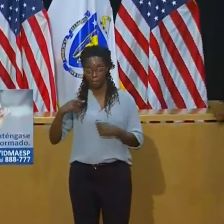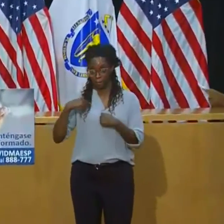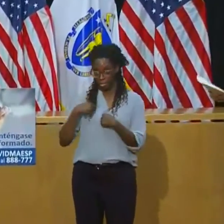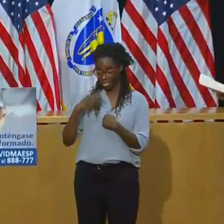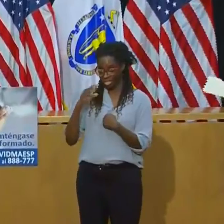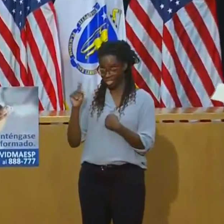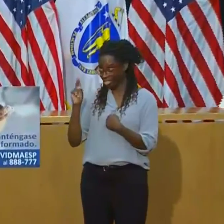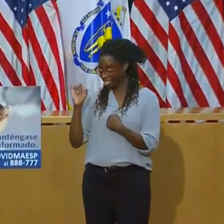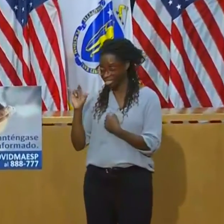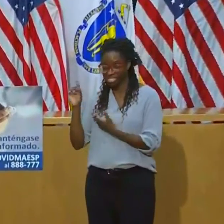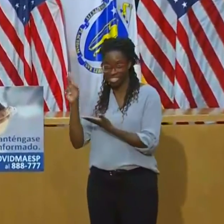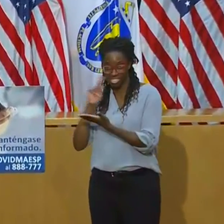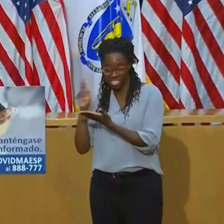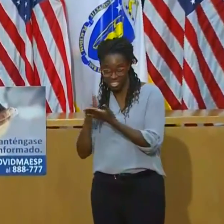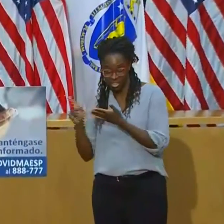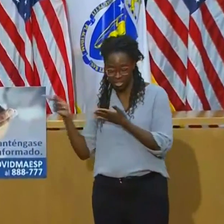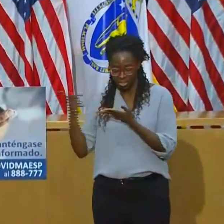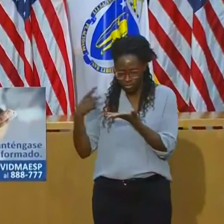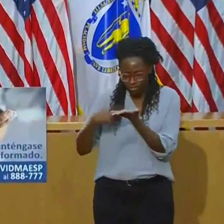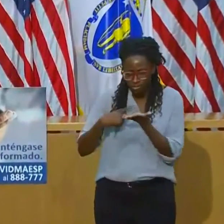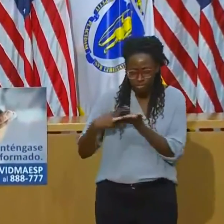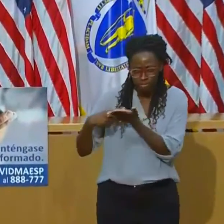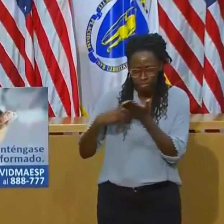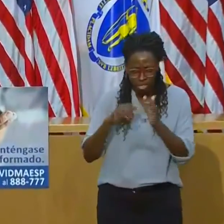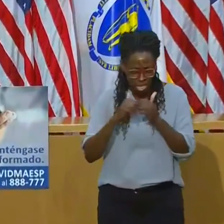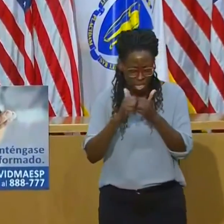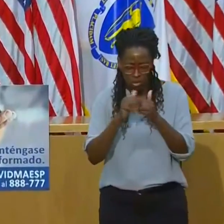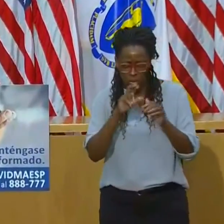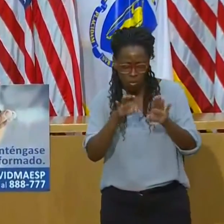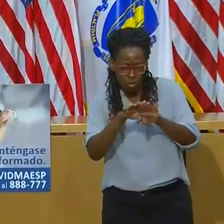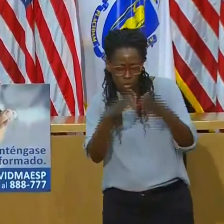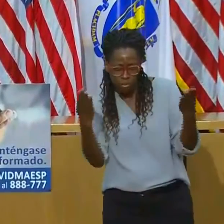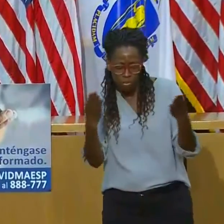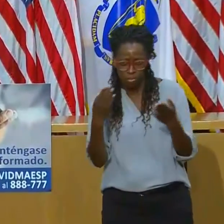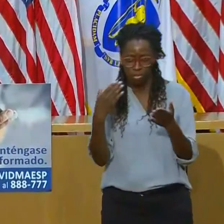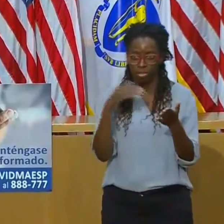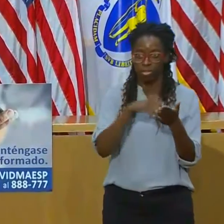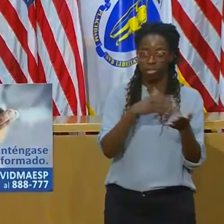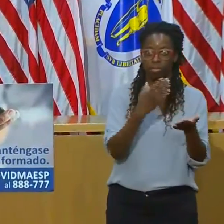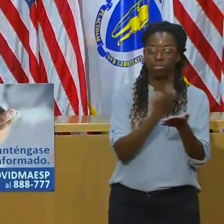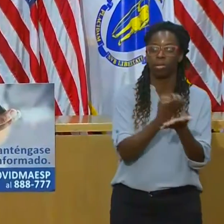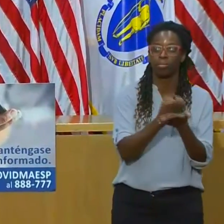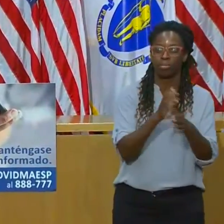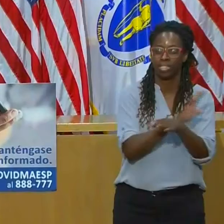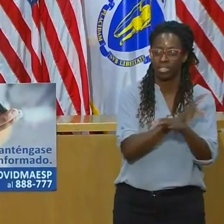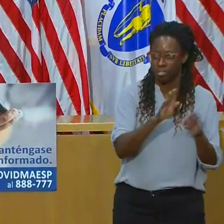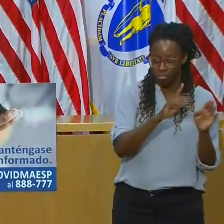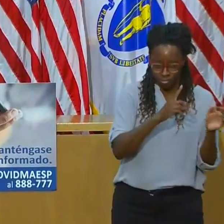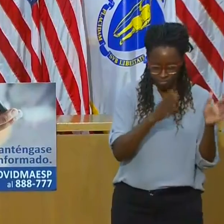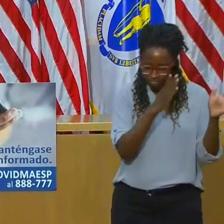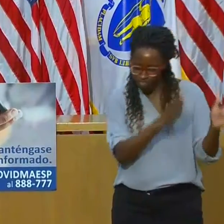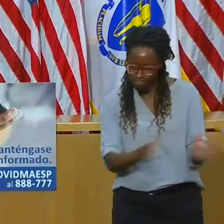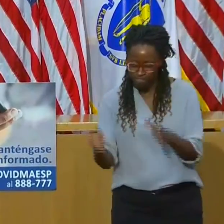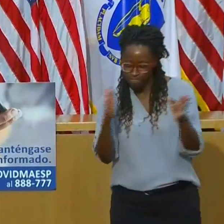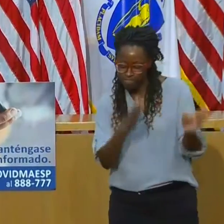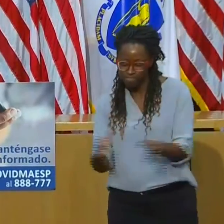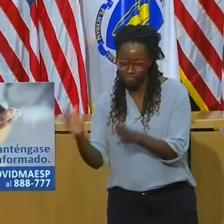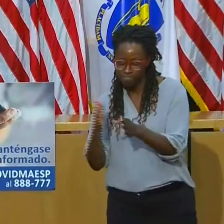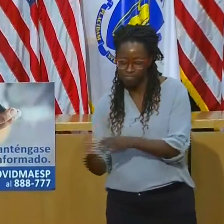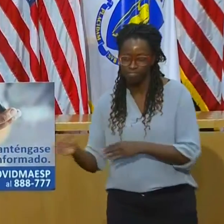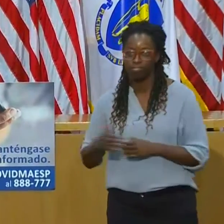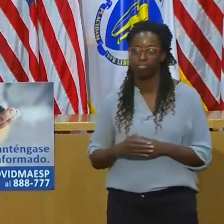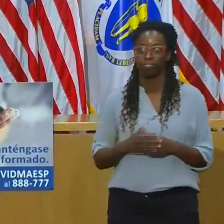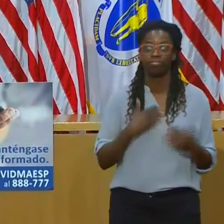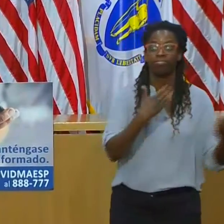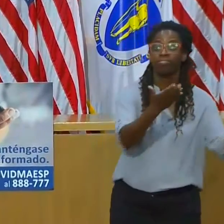charged with developing Massachusetts plan for reopening our economy, together with individuals who comprised this